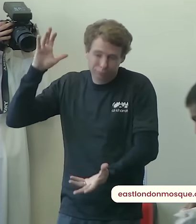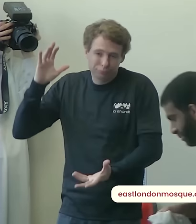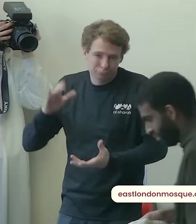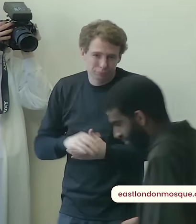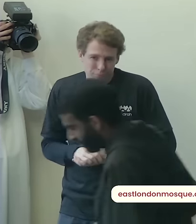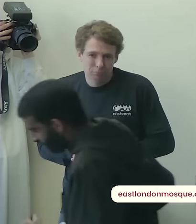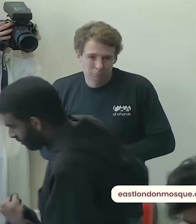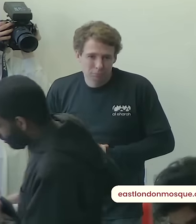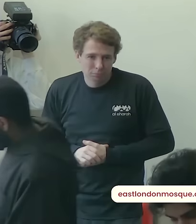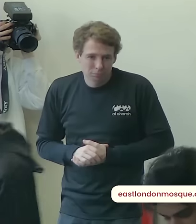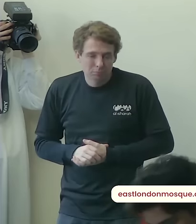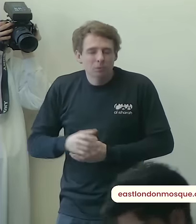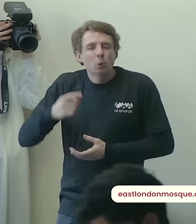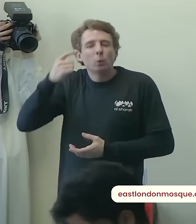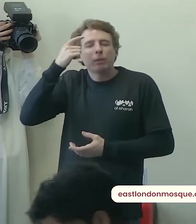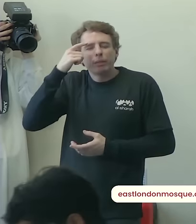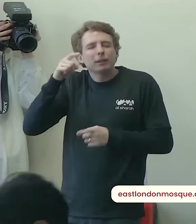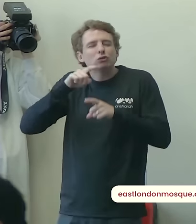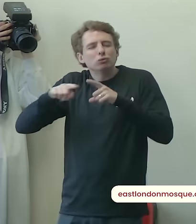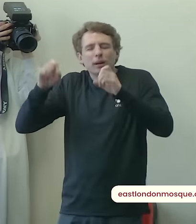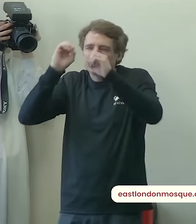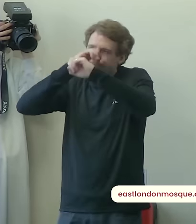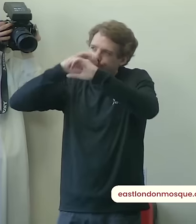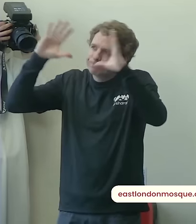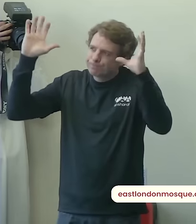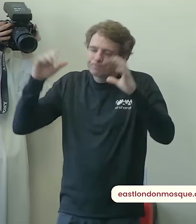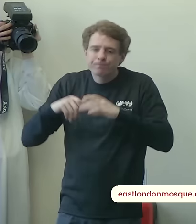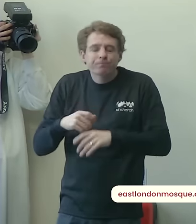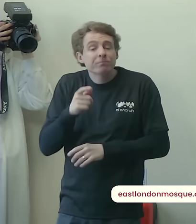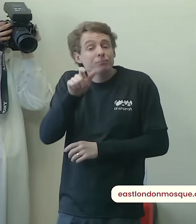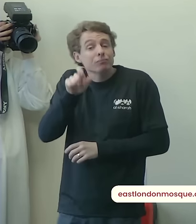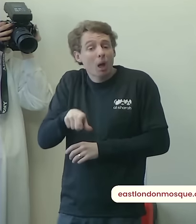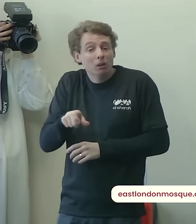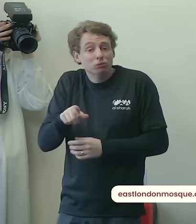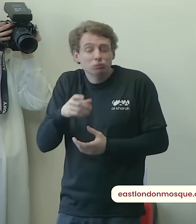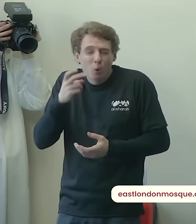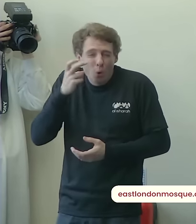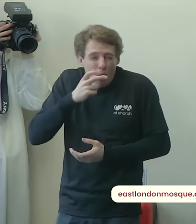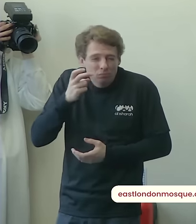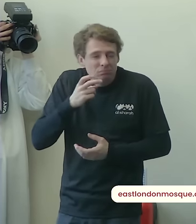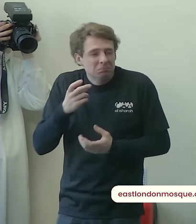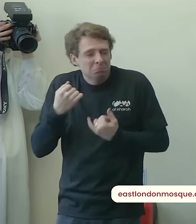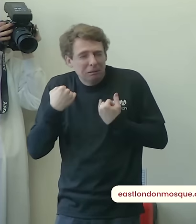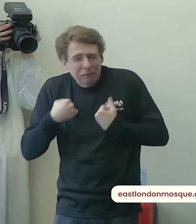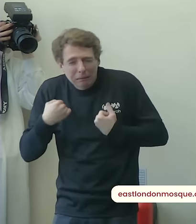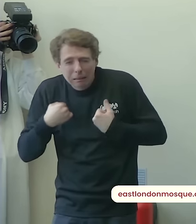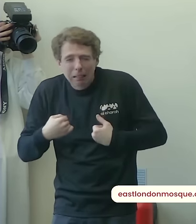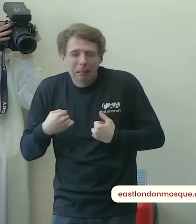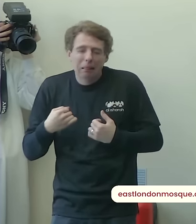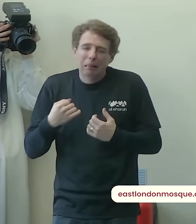cannot walk they can barely talk they cannot understand and those around them are taking care of them and saying when